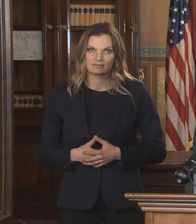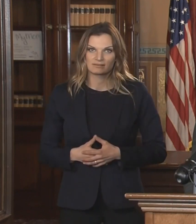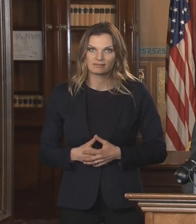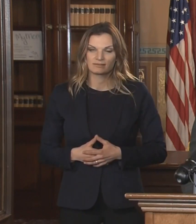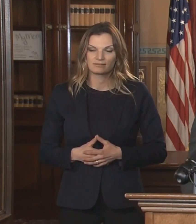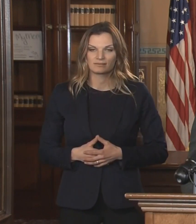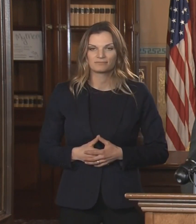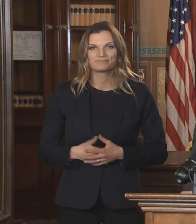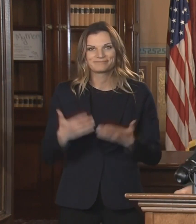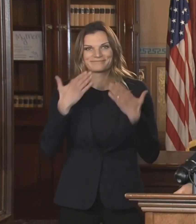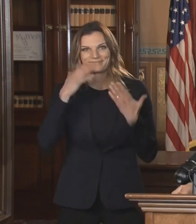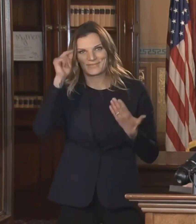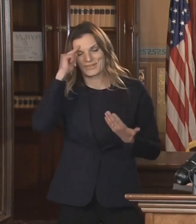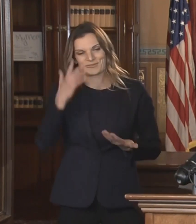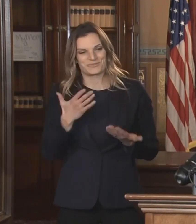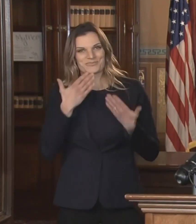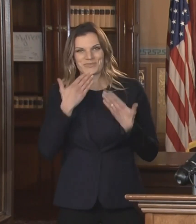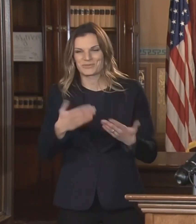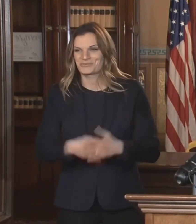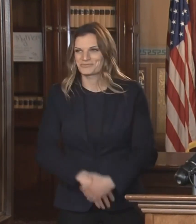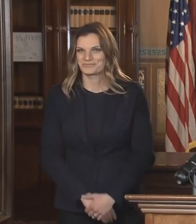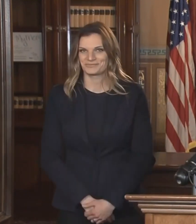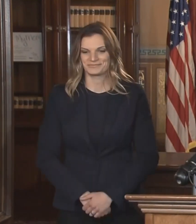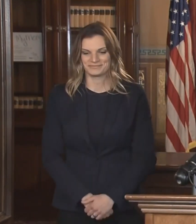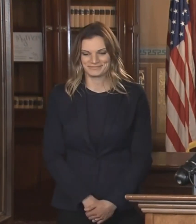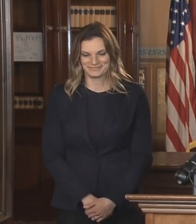All right. Thank you, Governor. Thank you, everybody. Thank you.